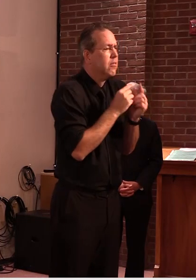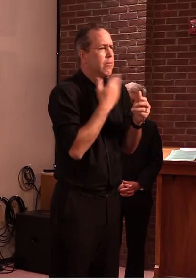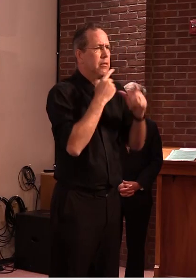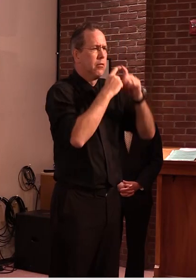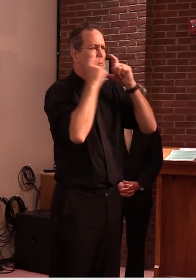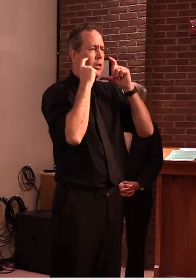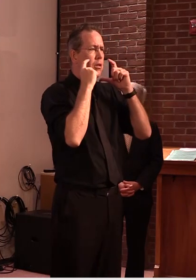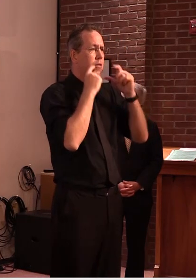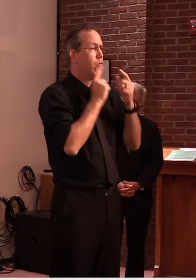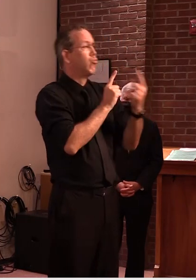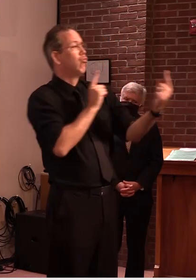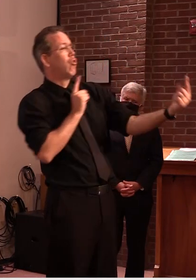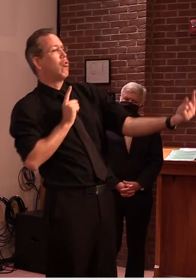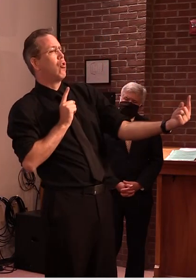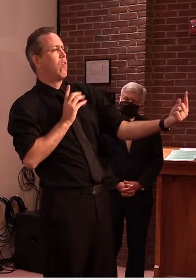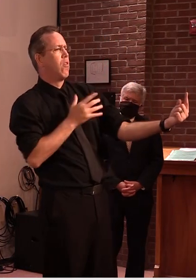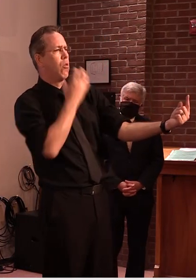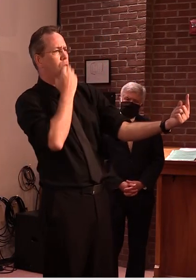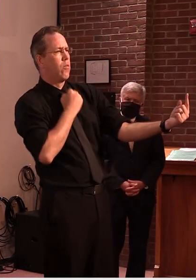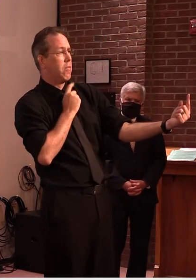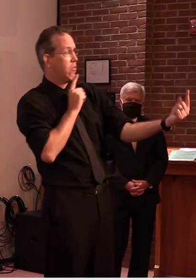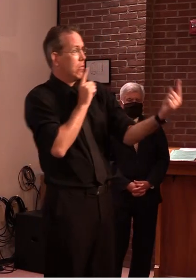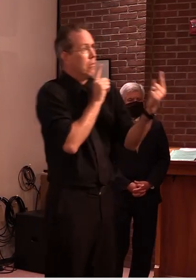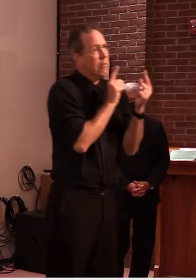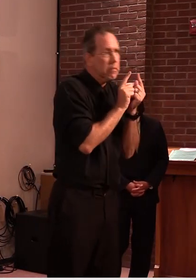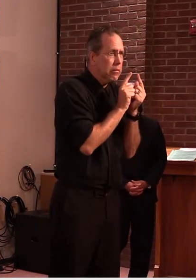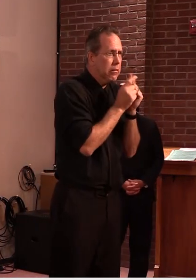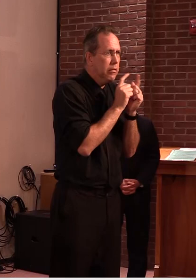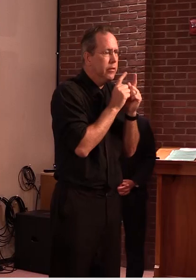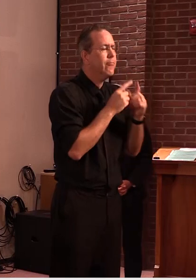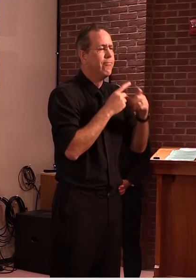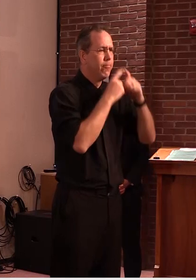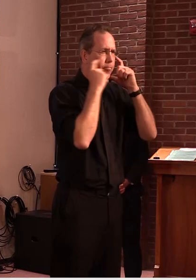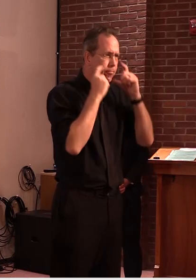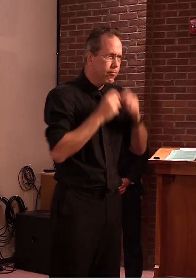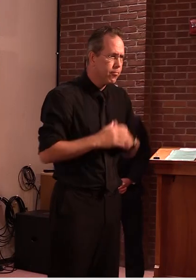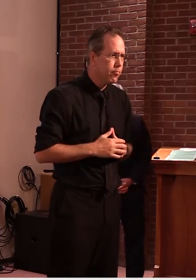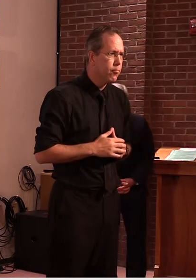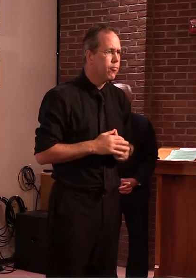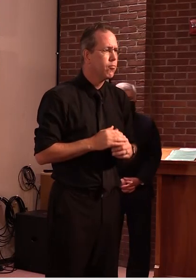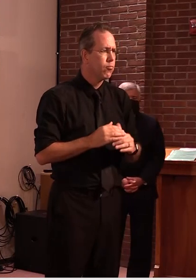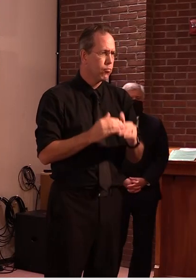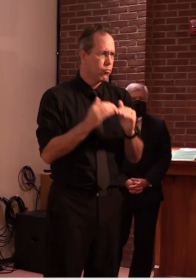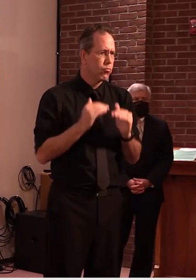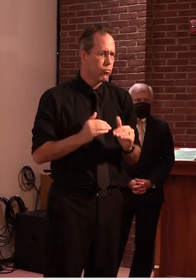yeah you pete hirschfeld bpr